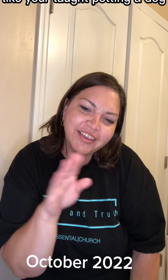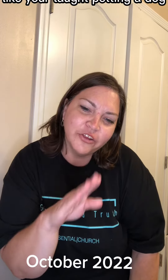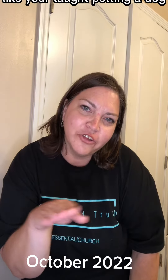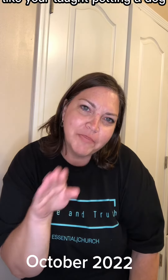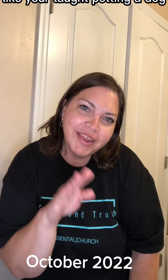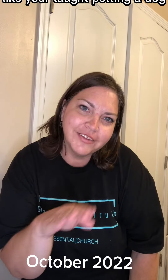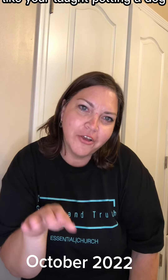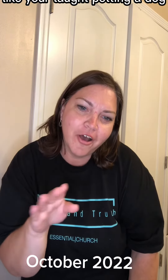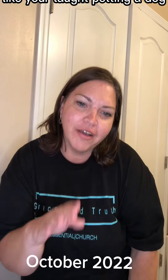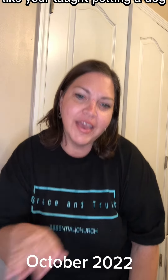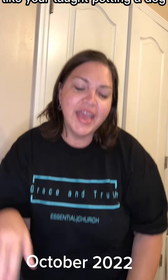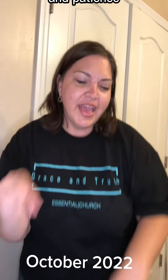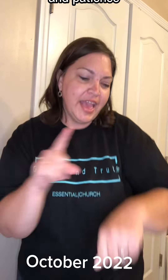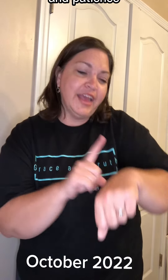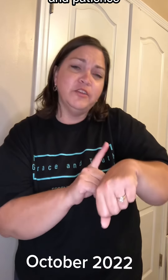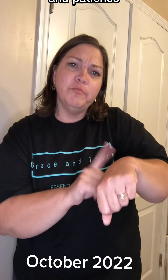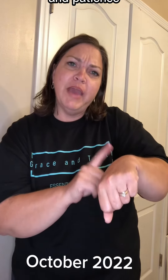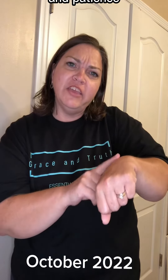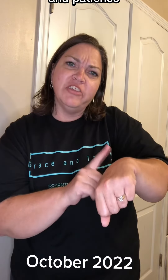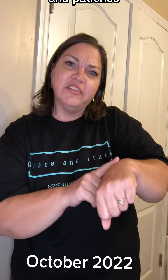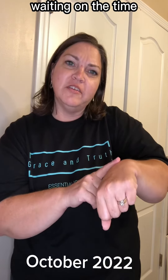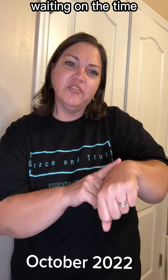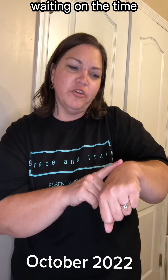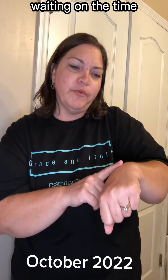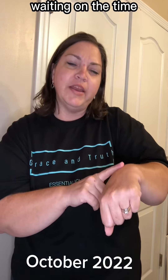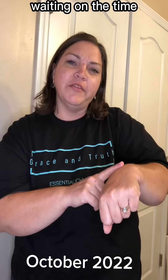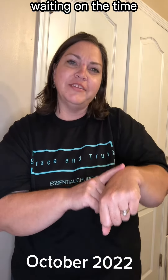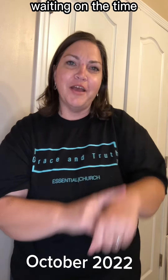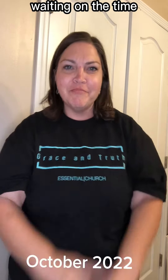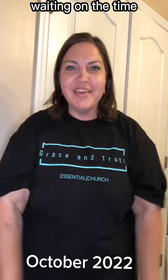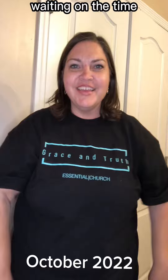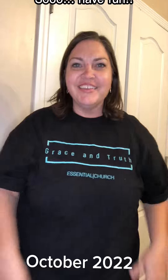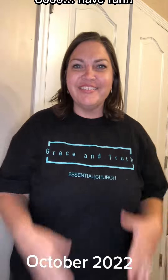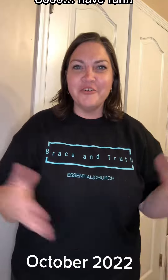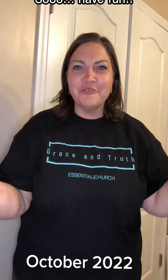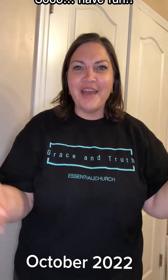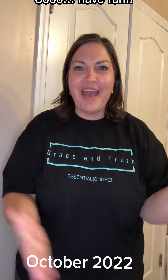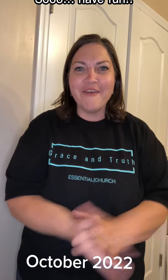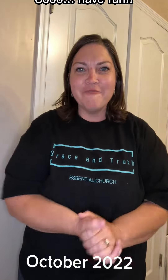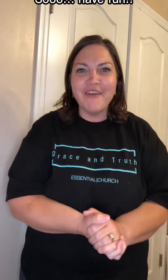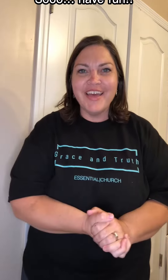like you're petting a dog, and patience, because you're waiting on the time. So, have fun!